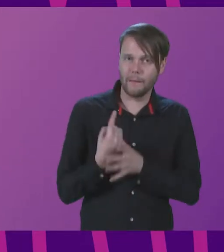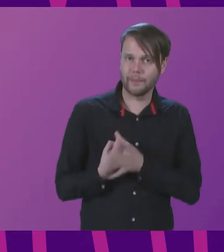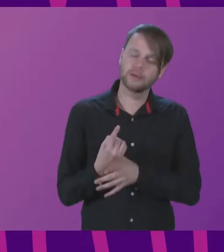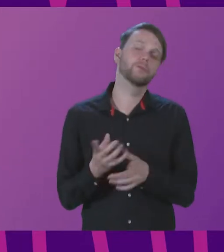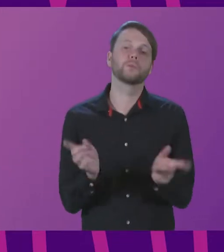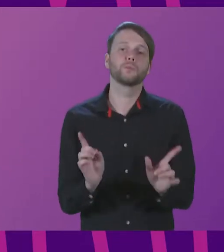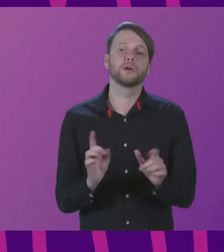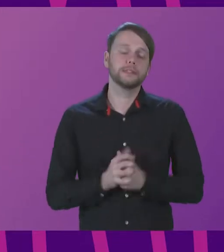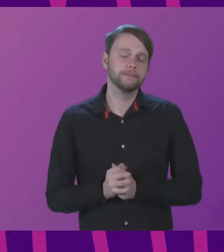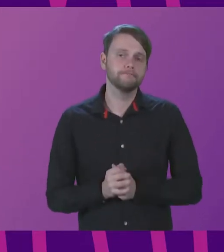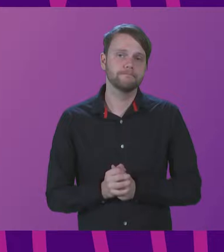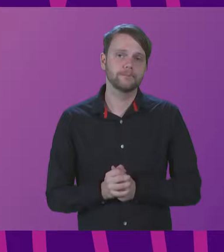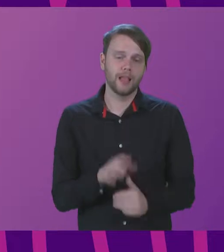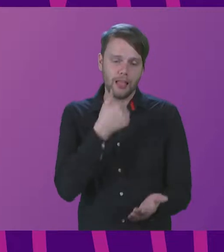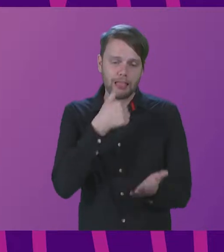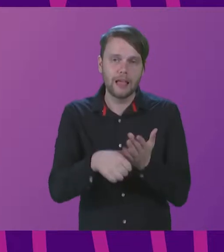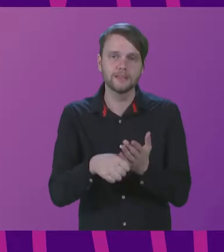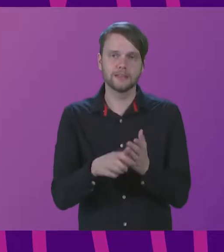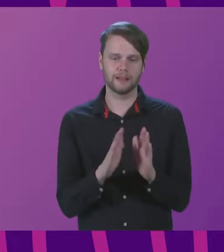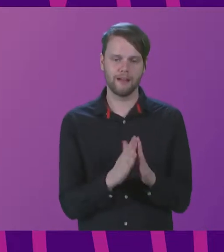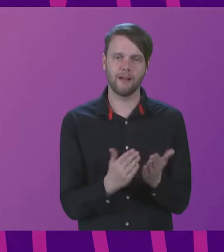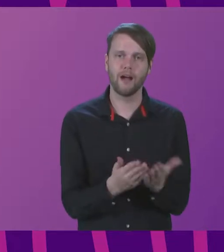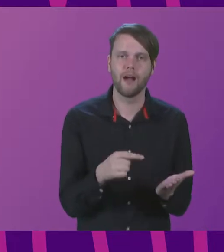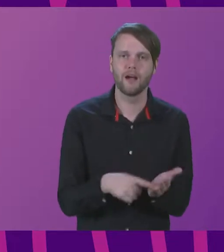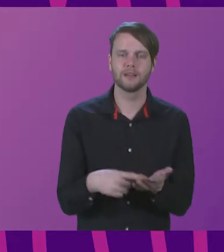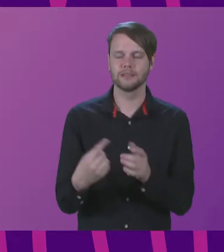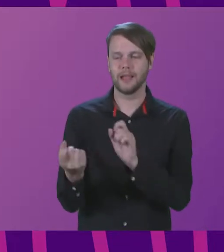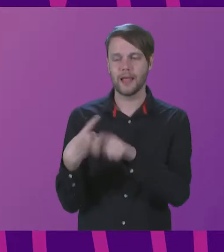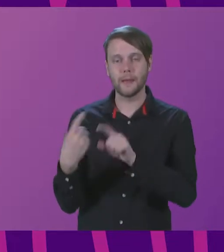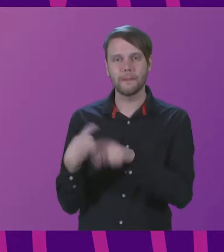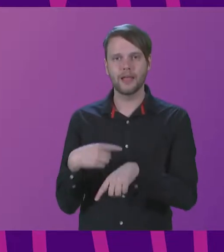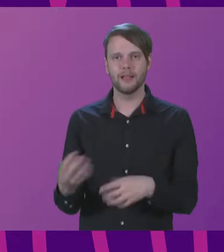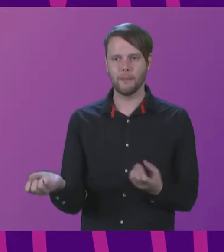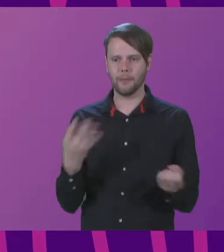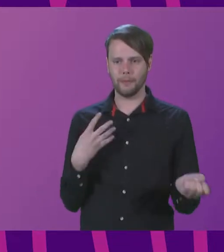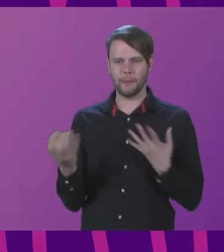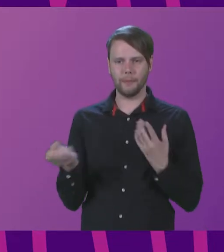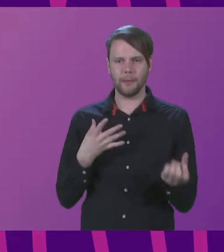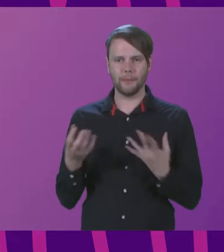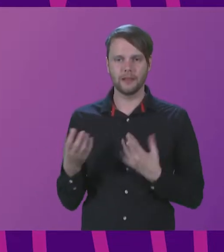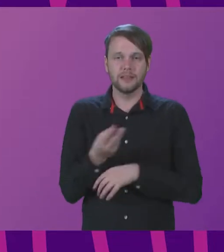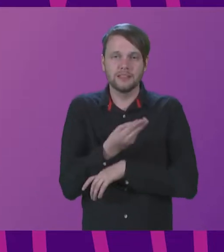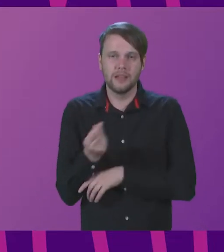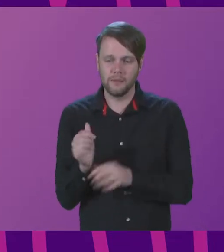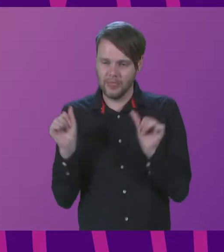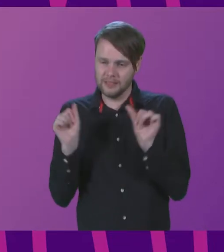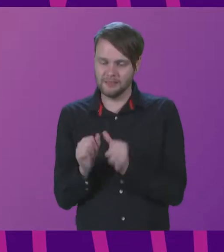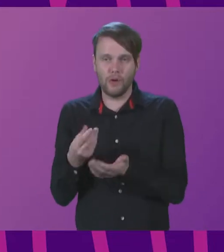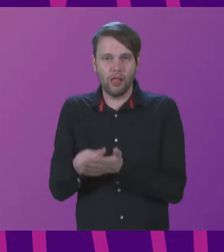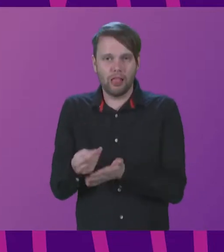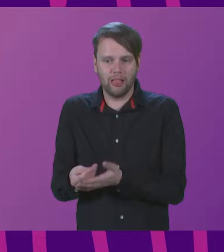and letters and cards and emails started arriving, some of them with small donations